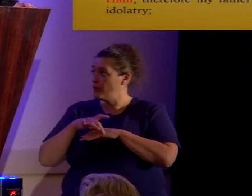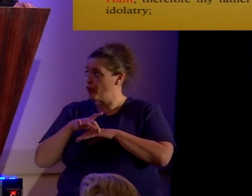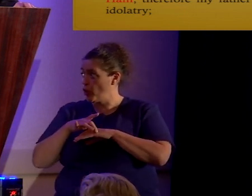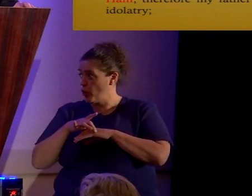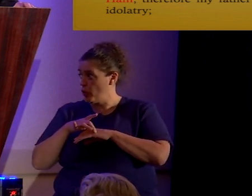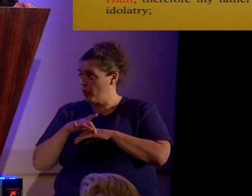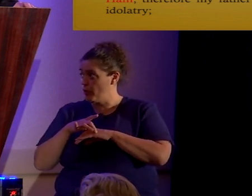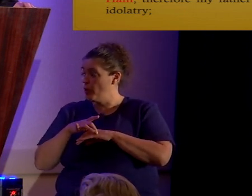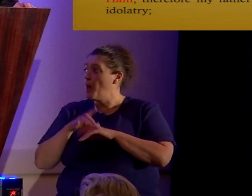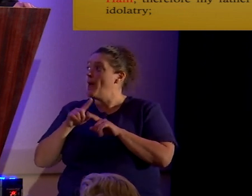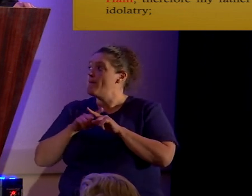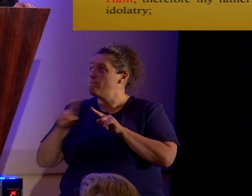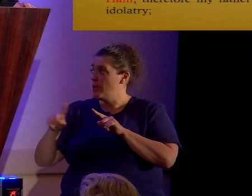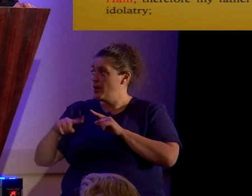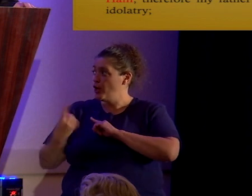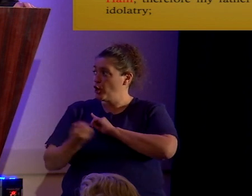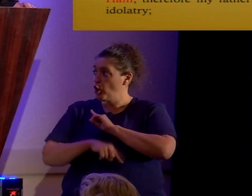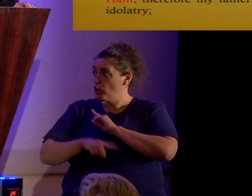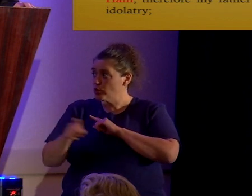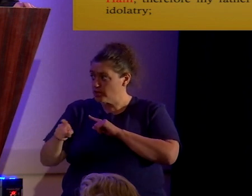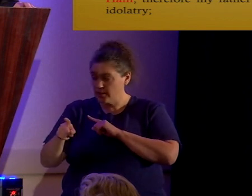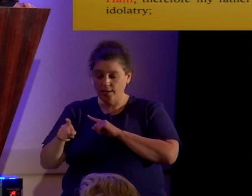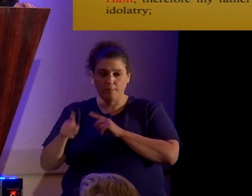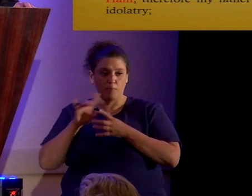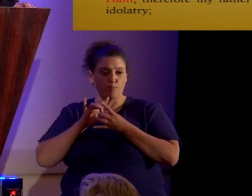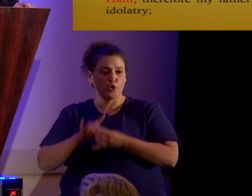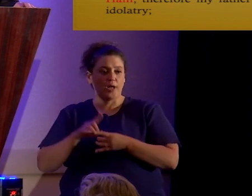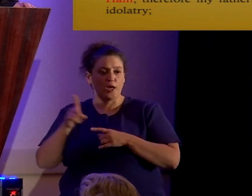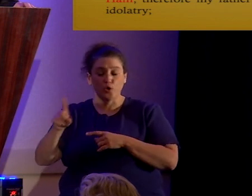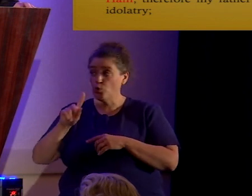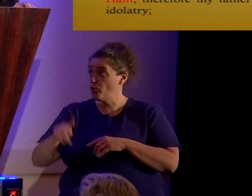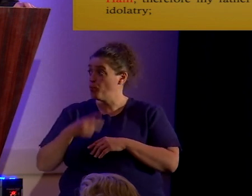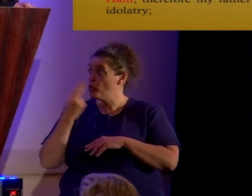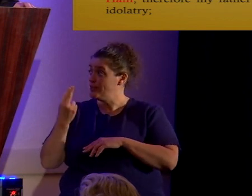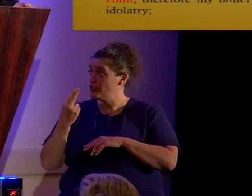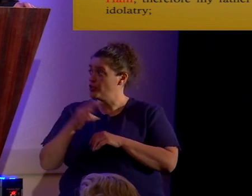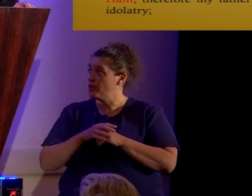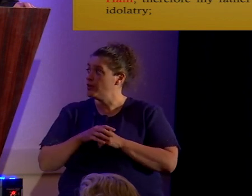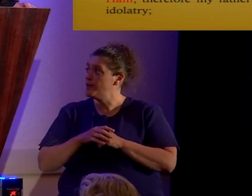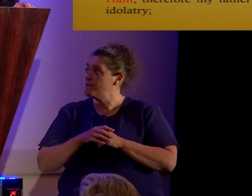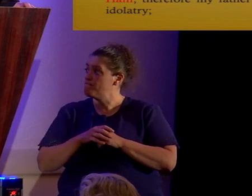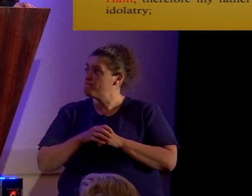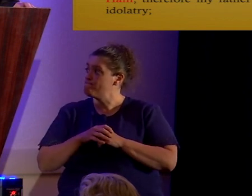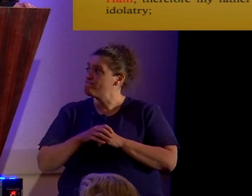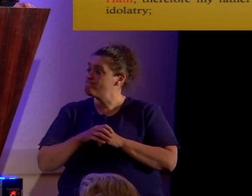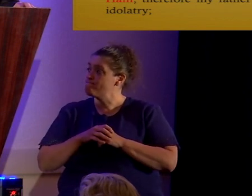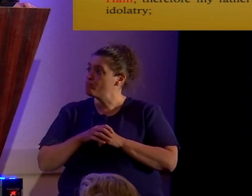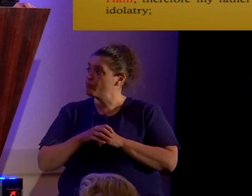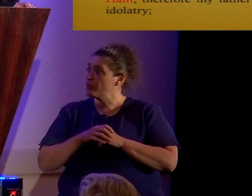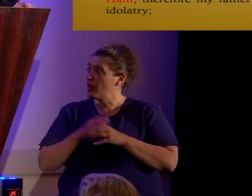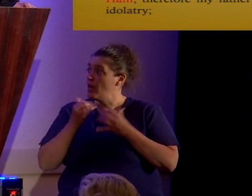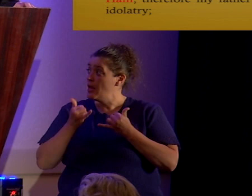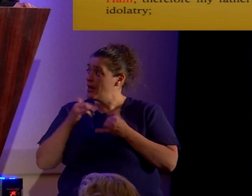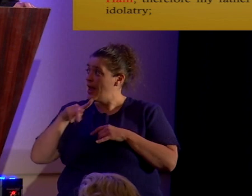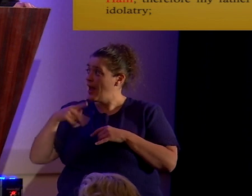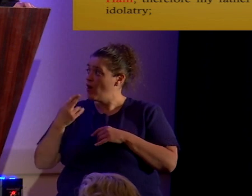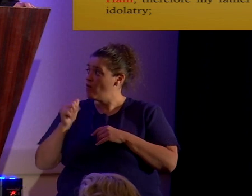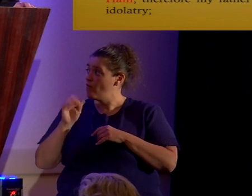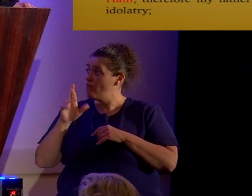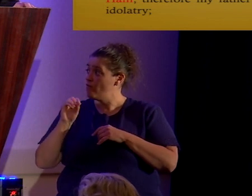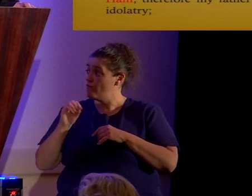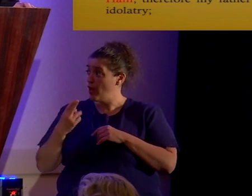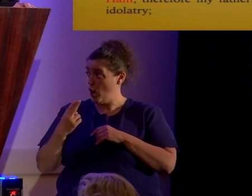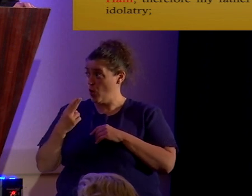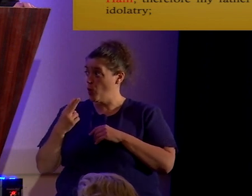the earth, but cursed him as pertaining to the priesthood. Now, Pharaoh, being of that